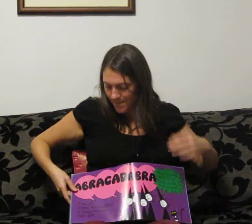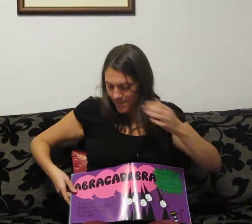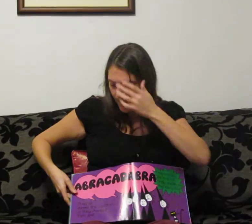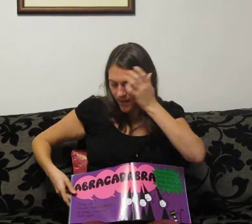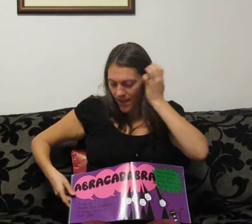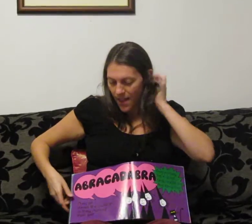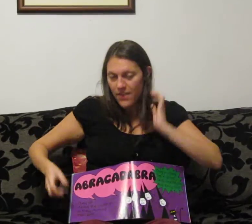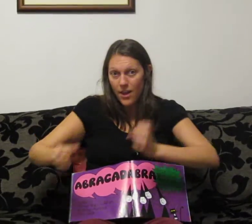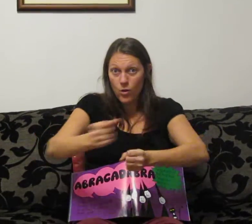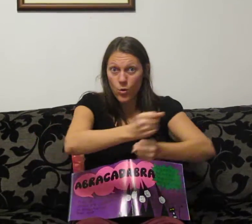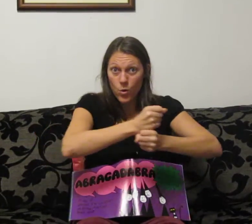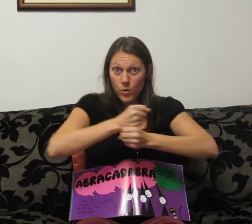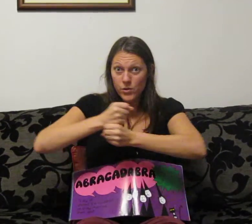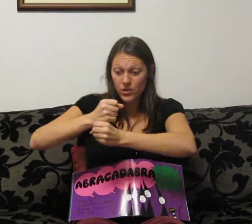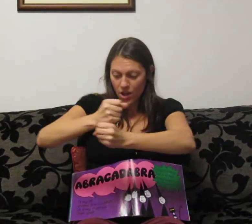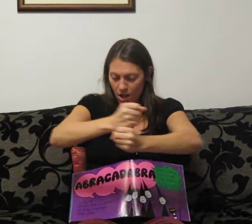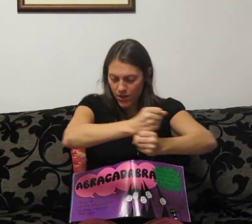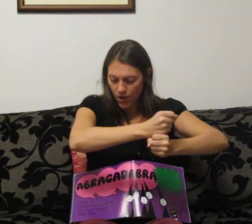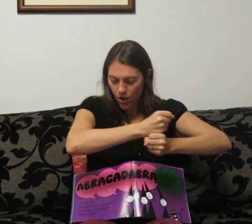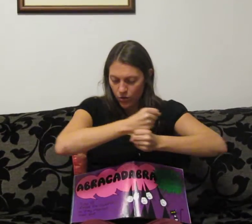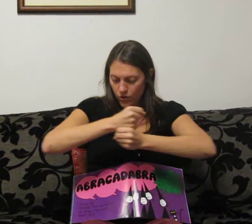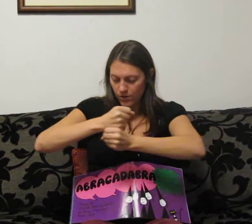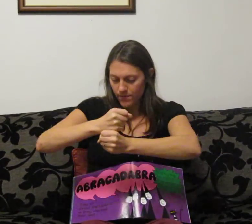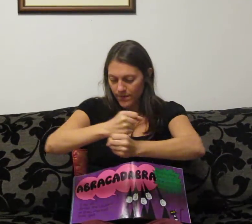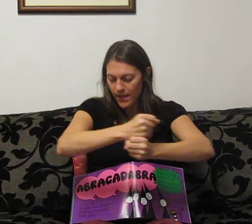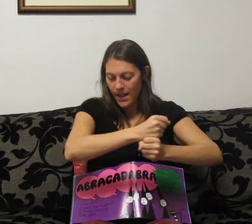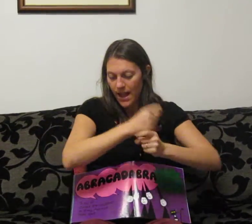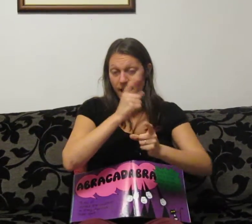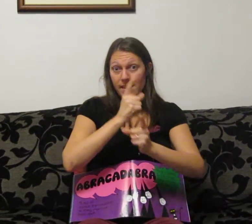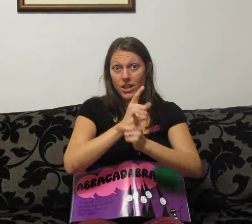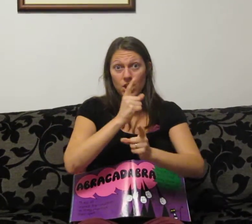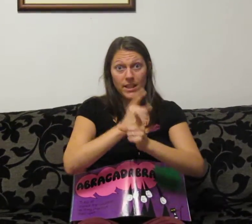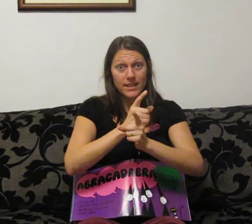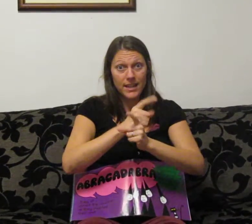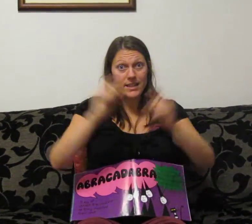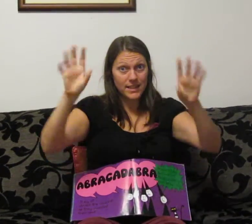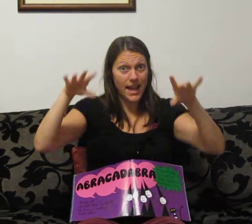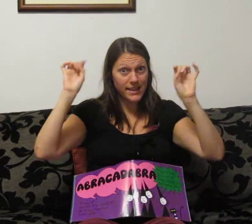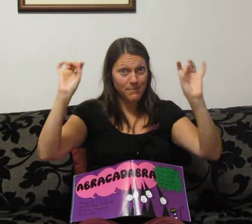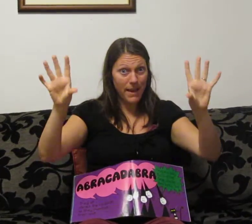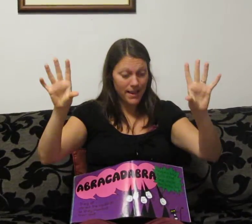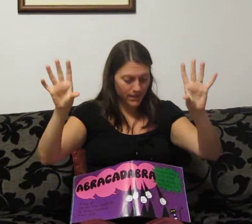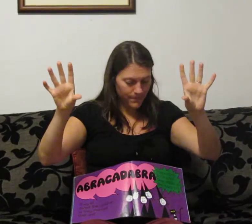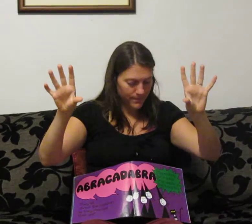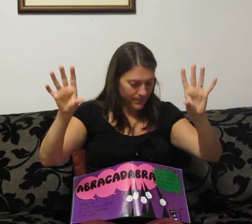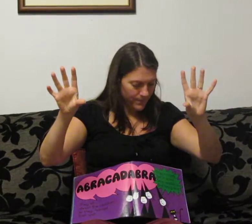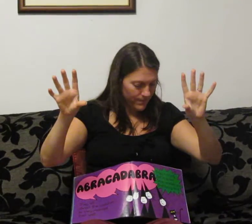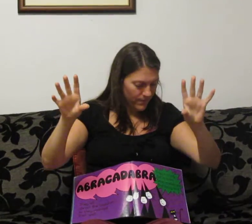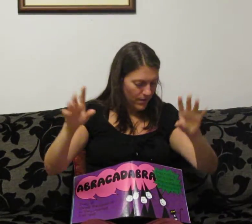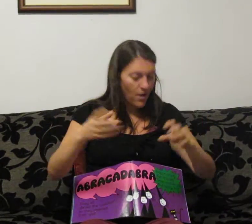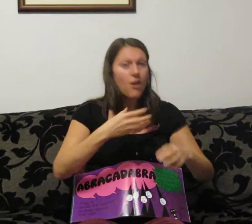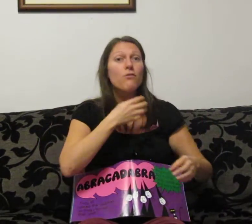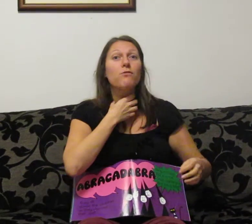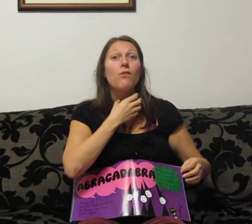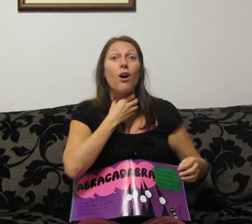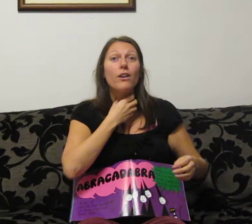They all stirred the cauldron as they chanted their spell. Frog